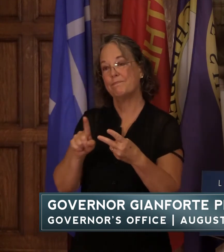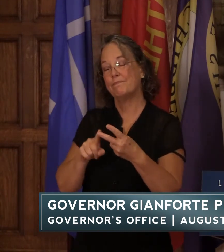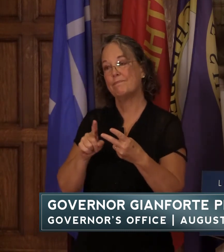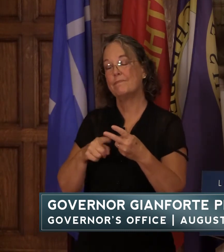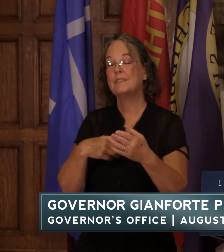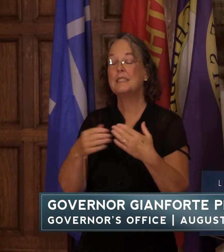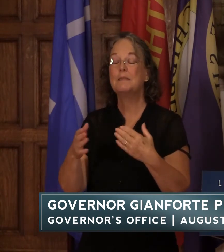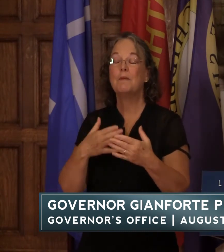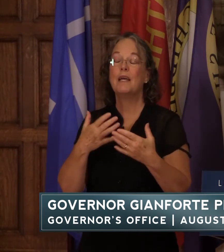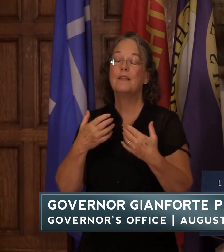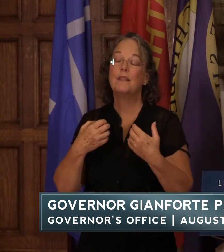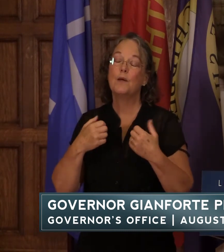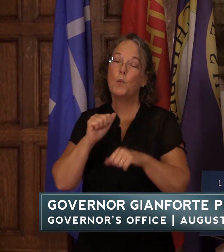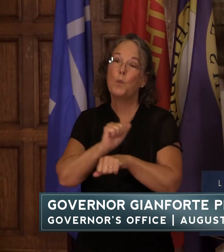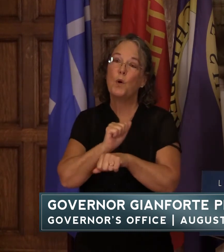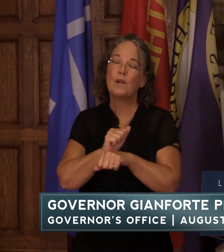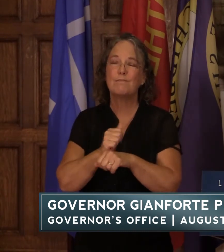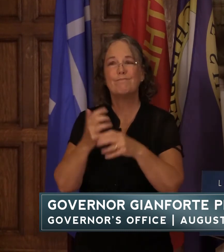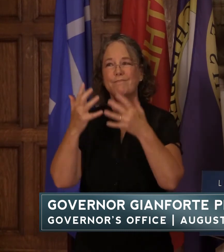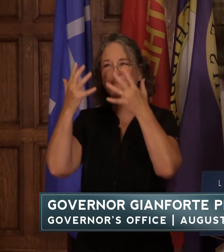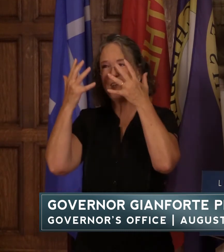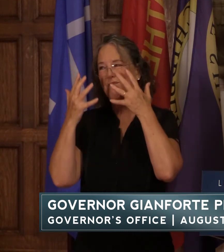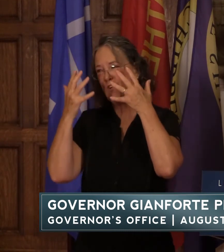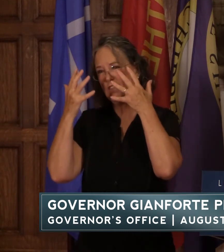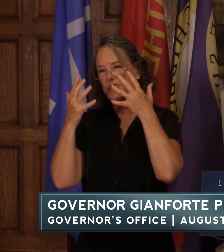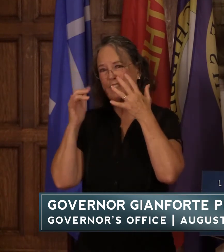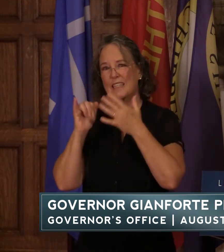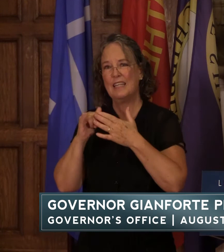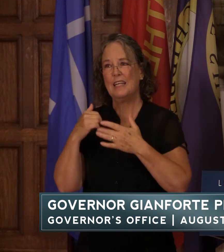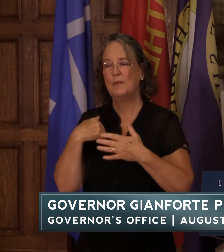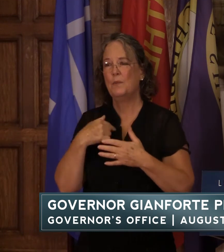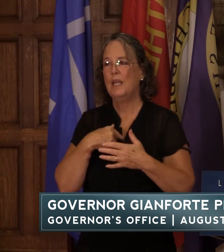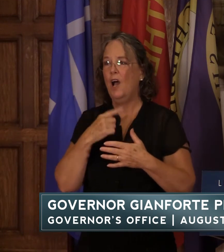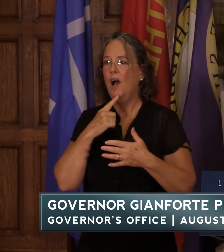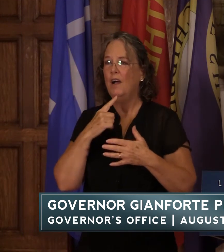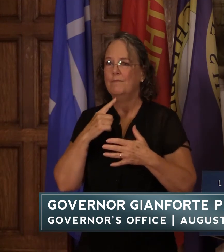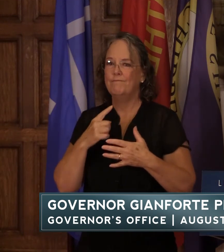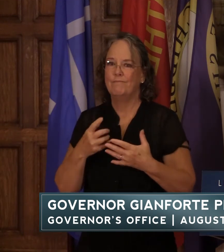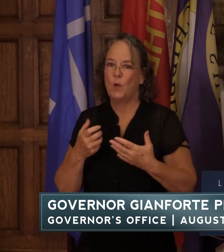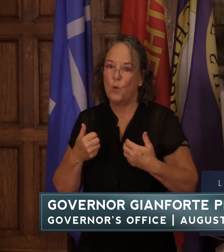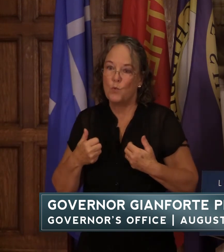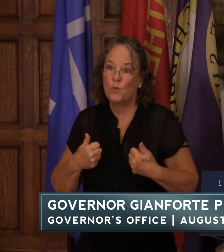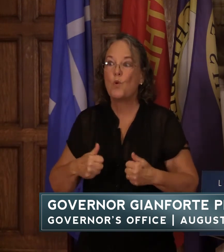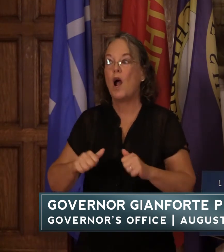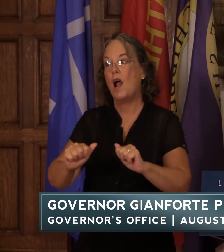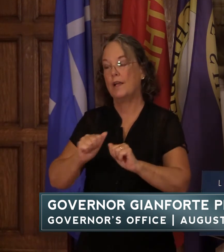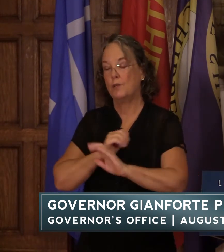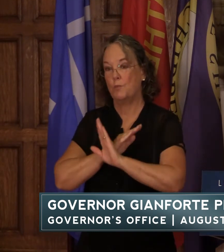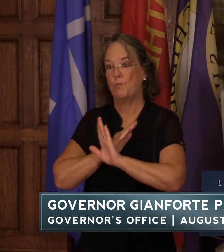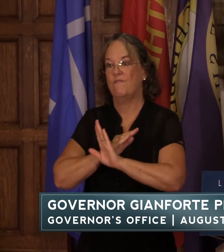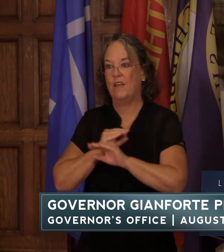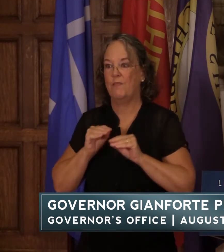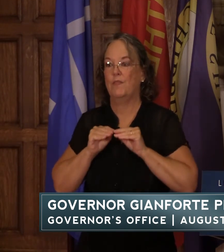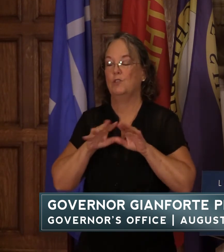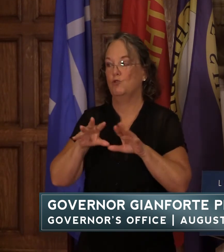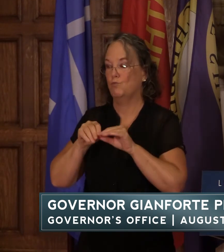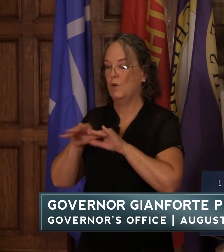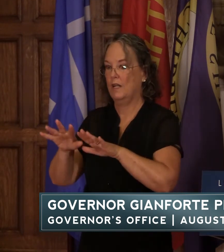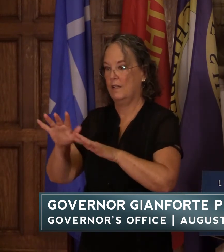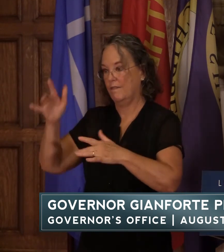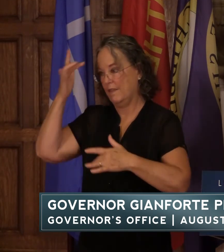all their efforts it's unfortunate that we're taking measures to prevent the spread of the virus and to protect each other